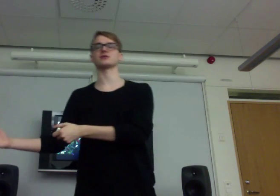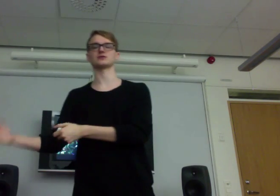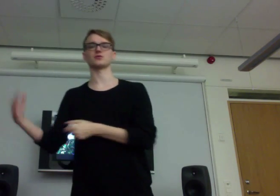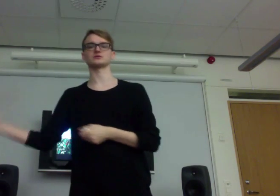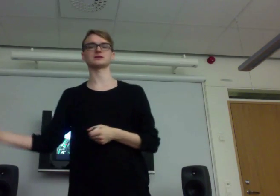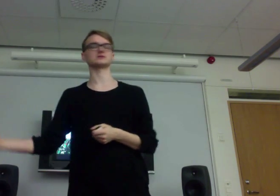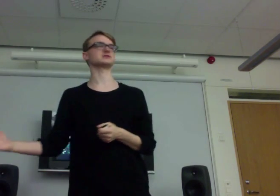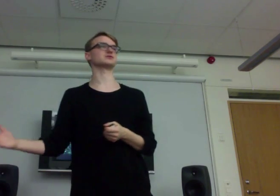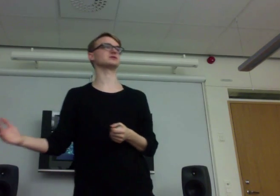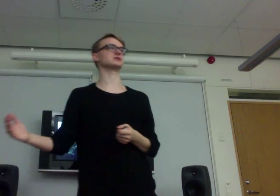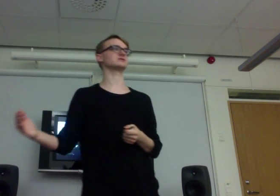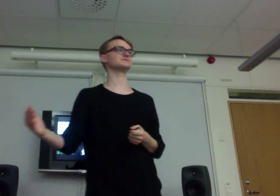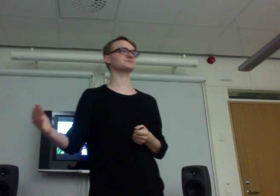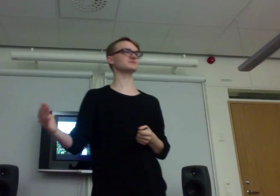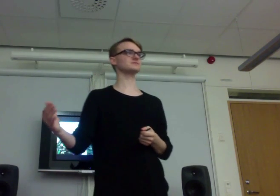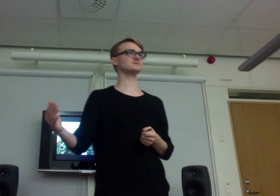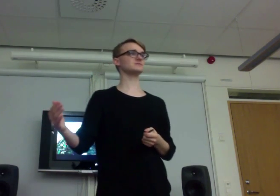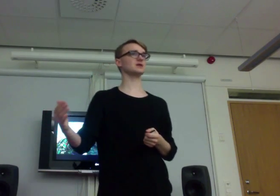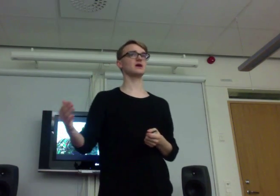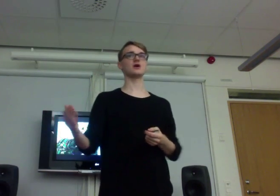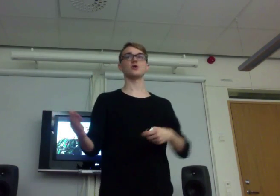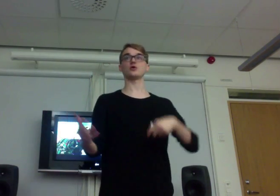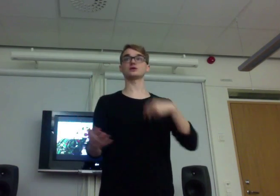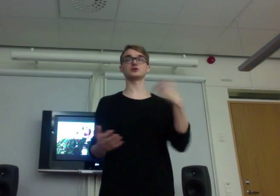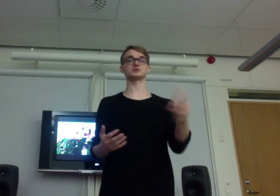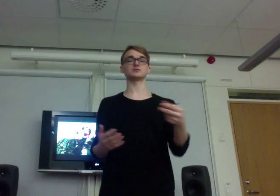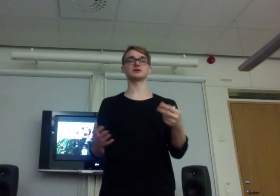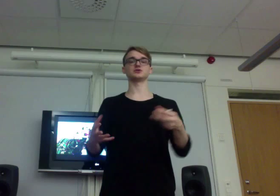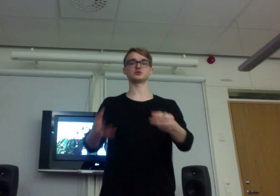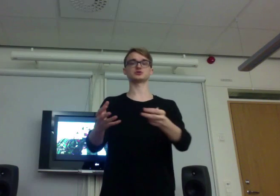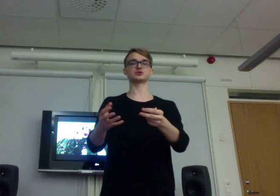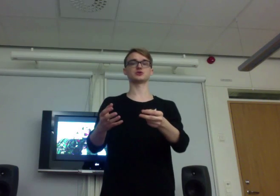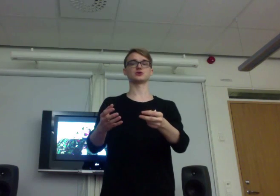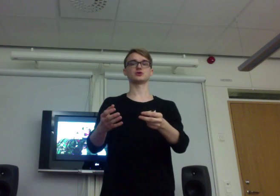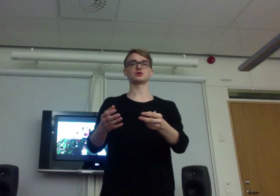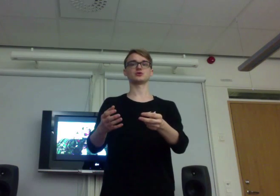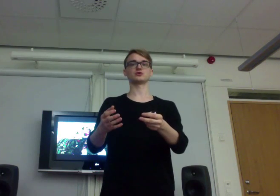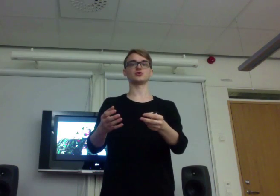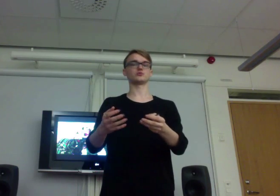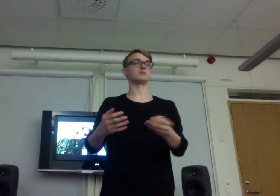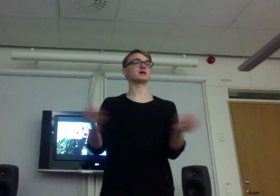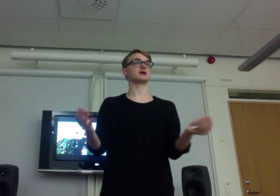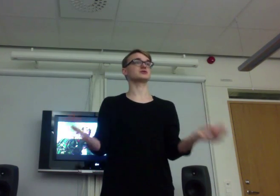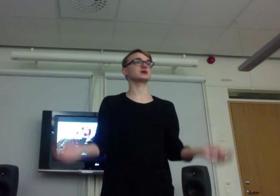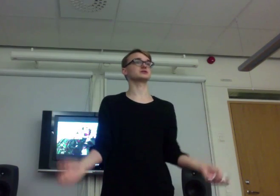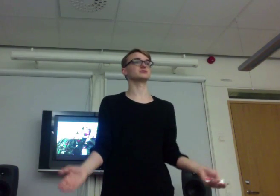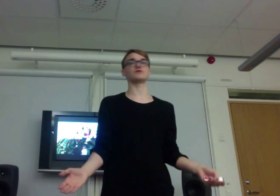Towards that situation. Or it could just be used To make education more fun.